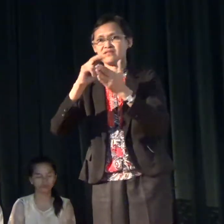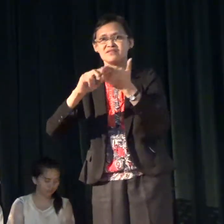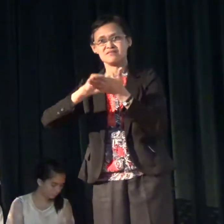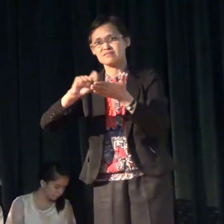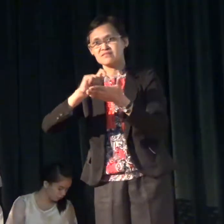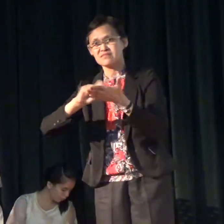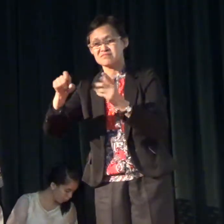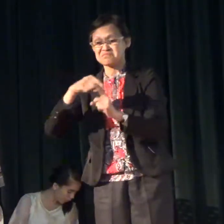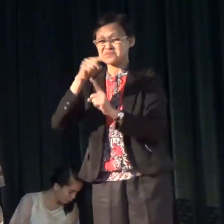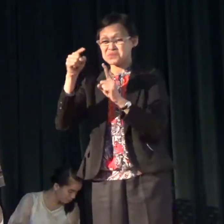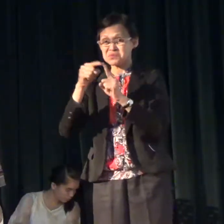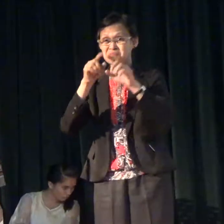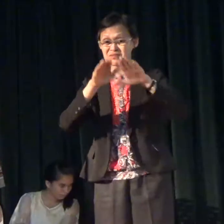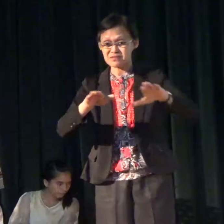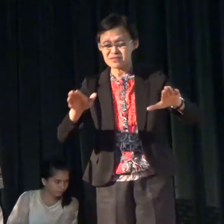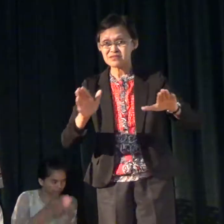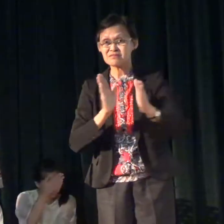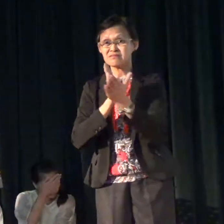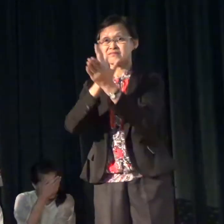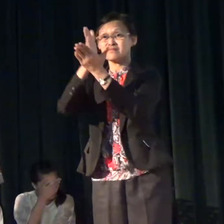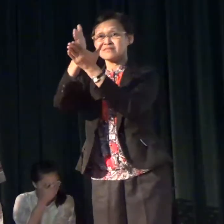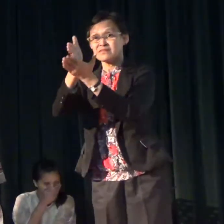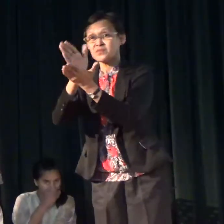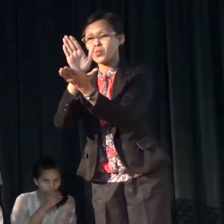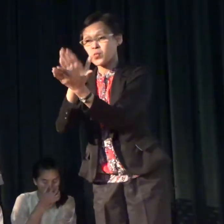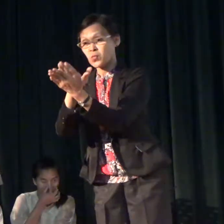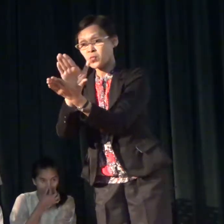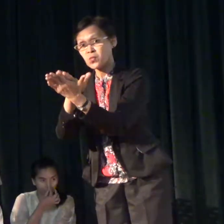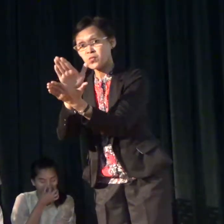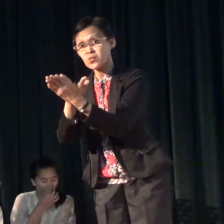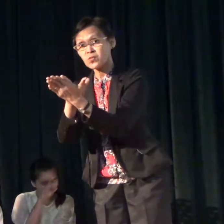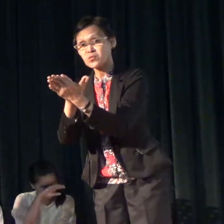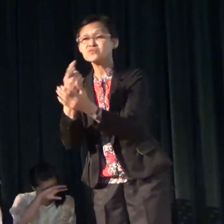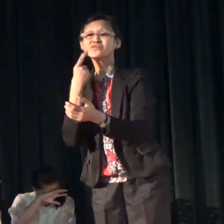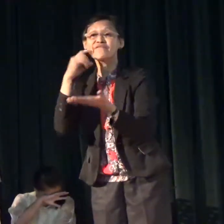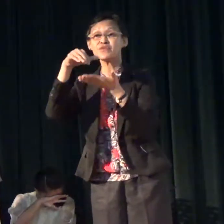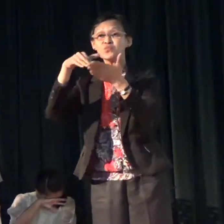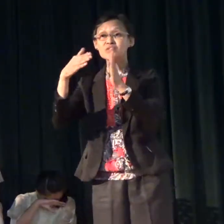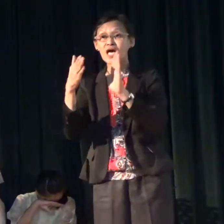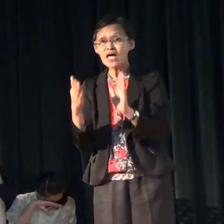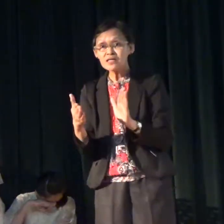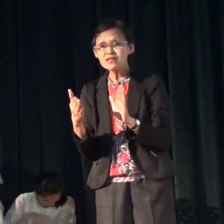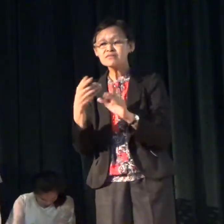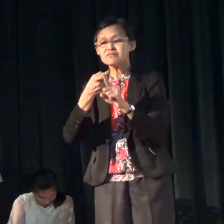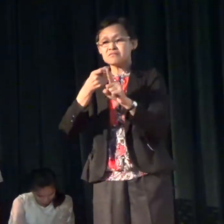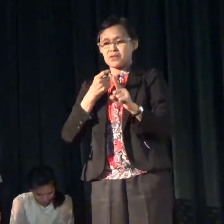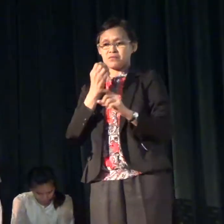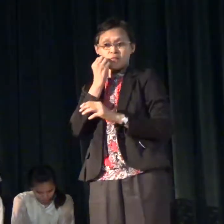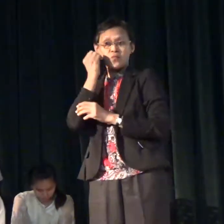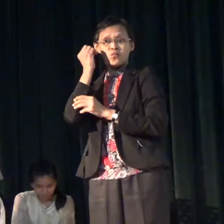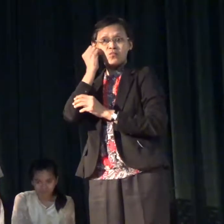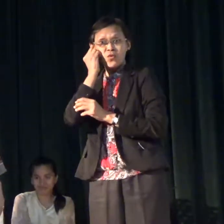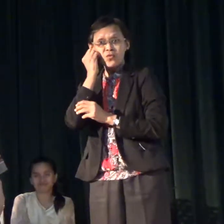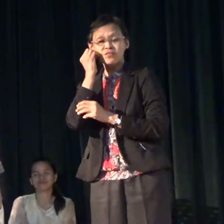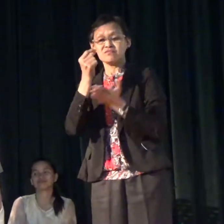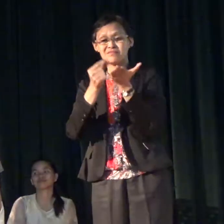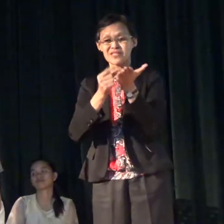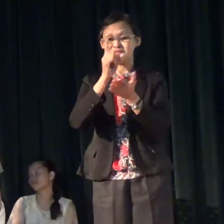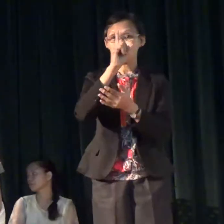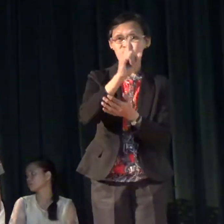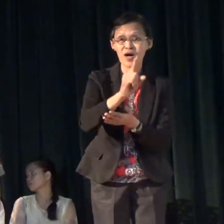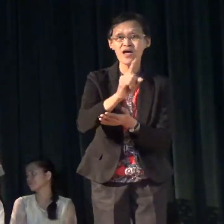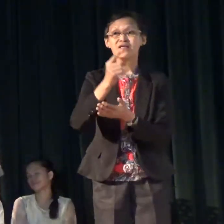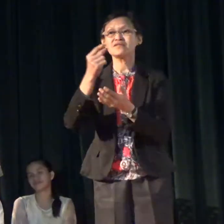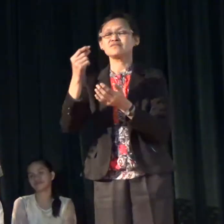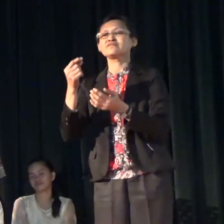And so, when children go to school, so, for their students, from home to first grade, from home